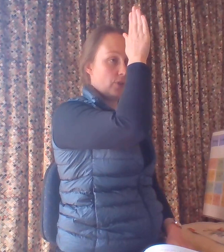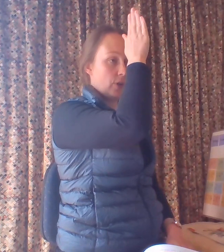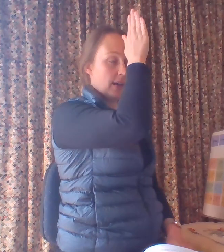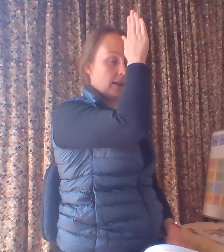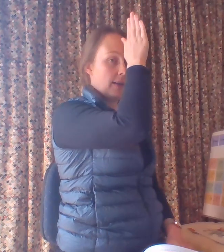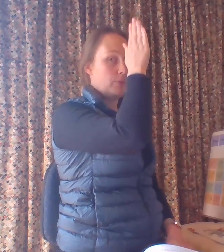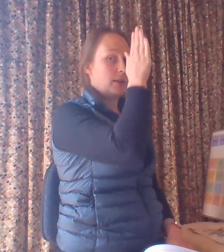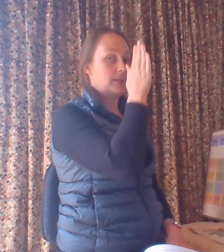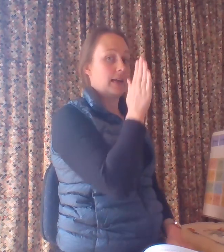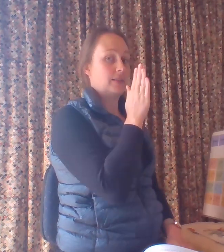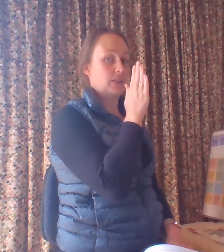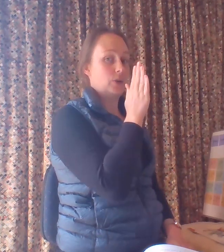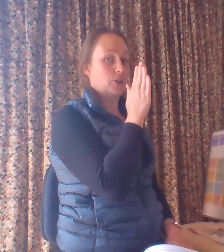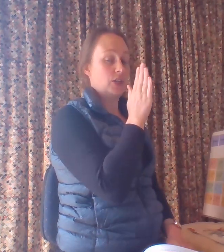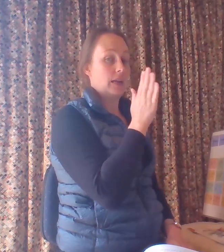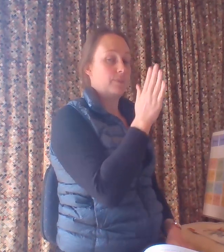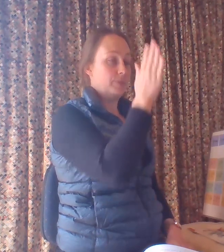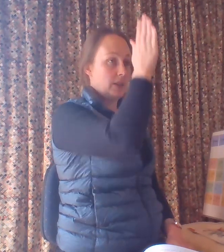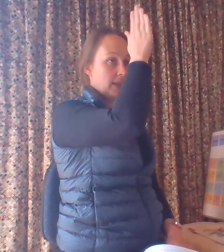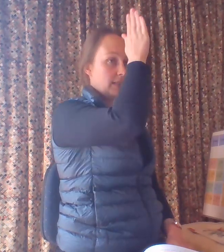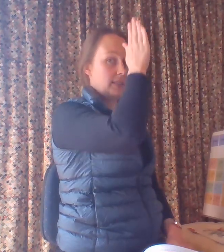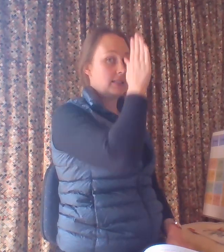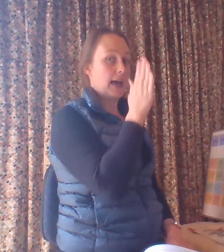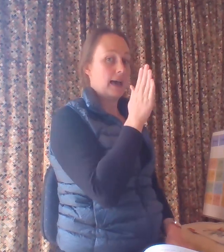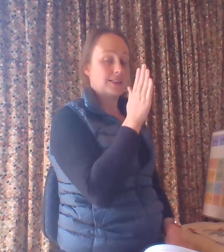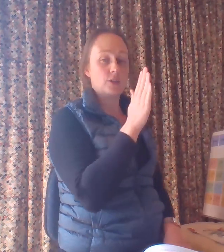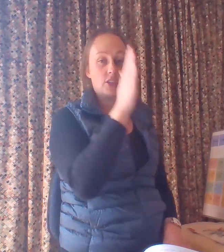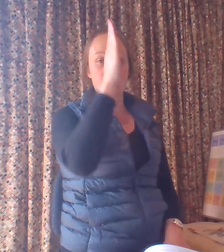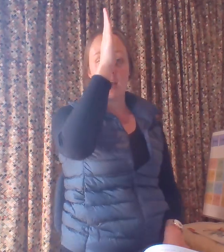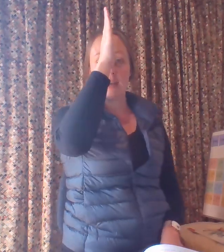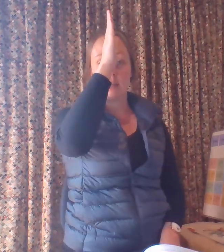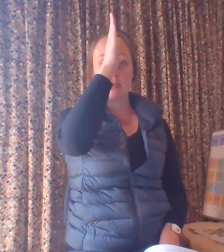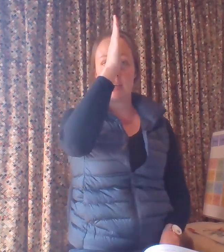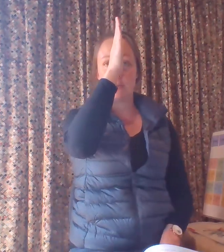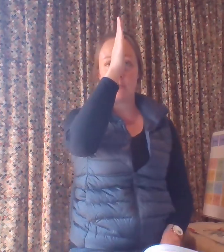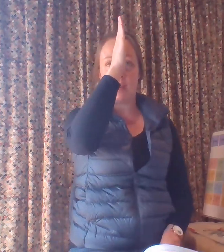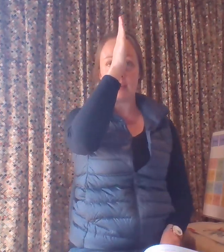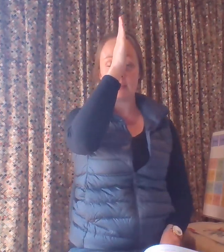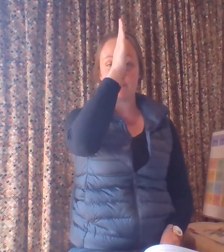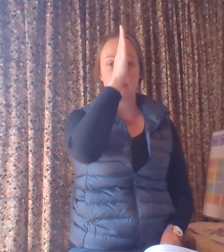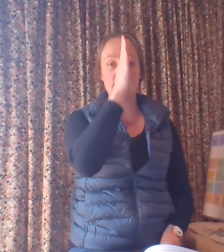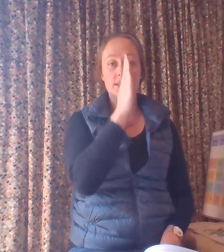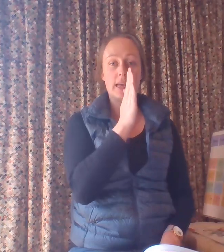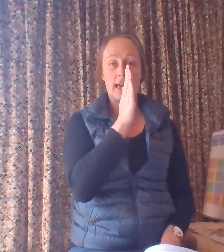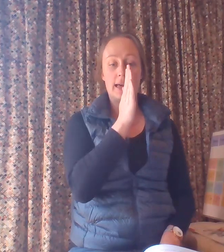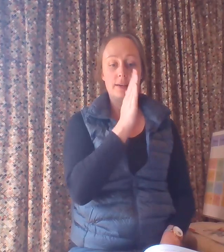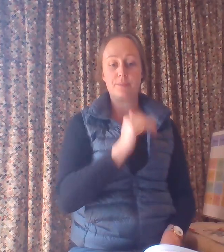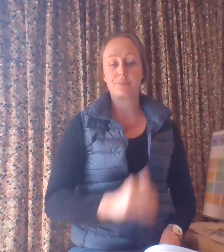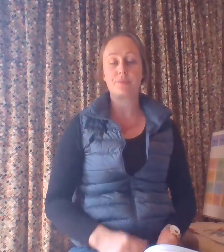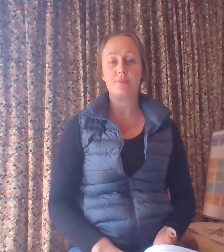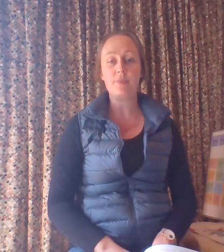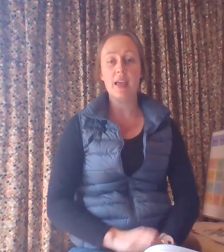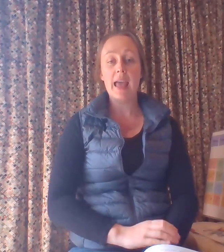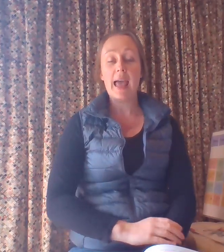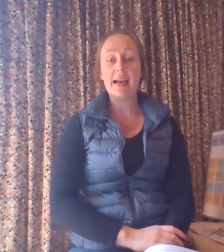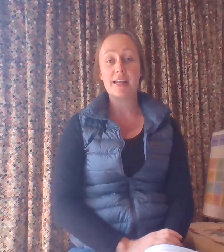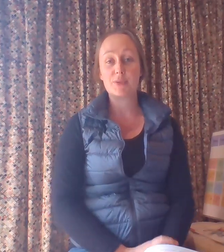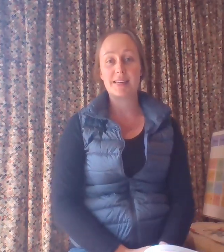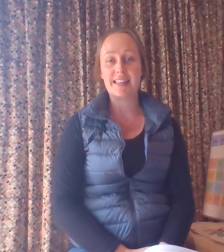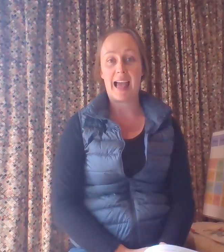forehead and bring it down to your chin. Sad. So it's just a line coming down your face. Sad. Our next one is